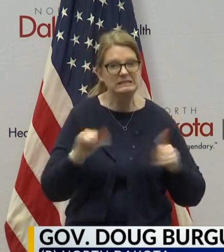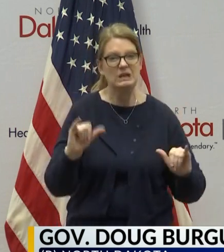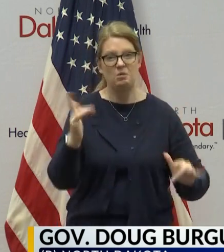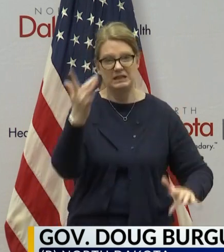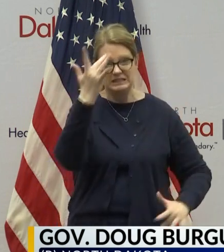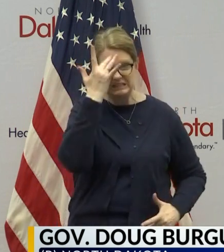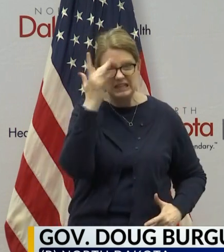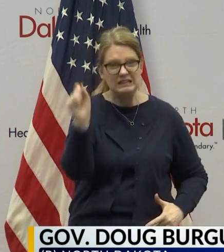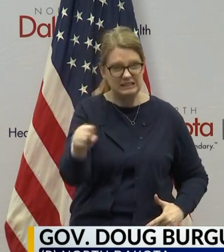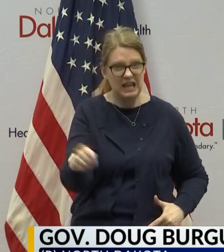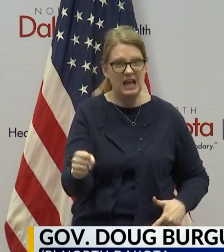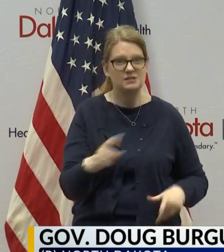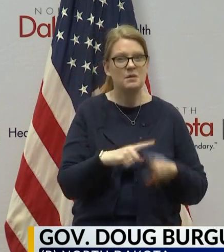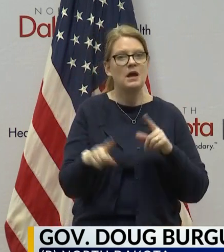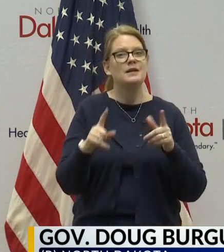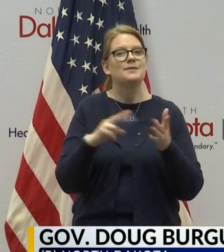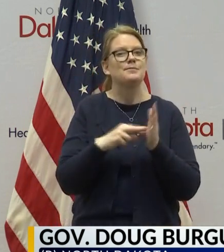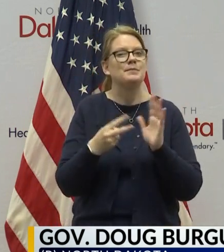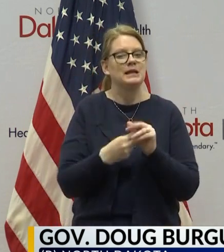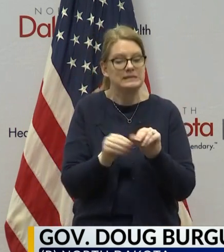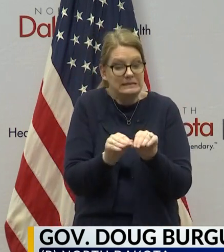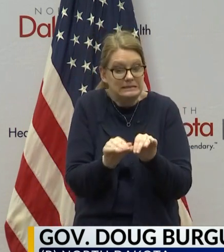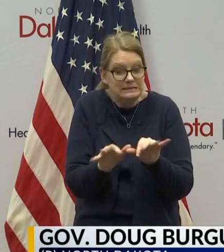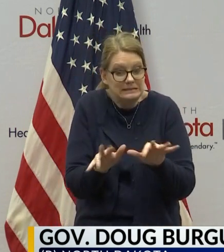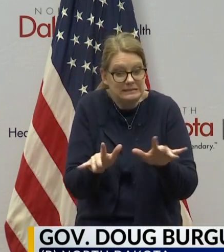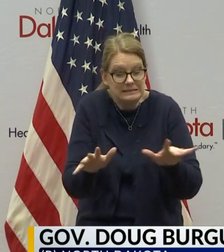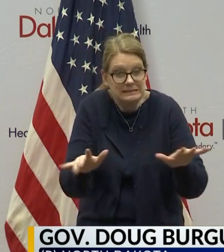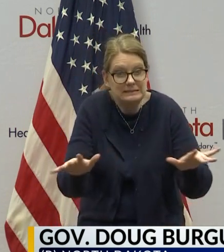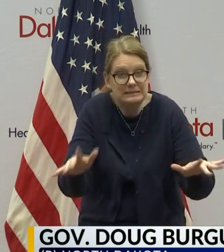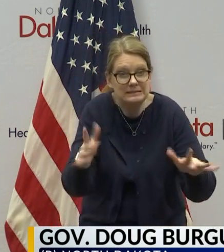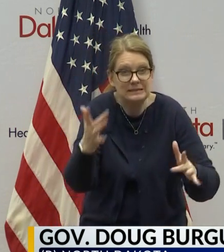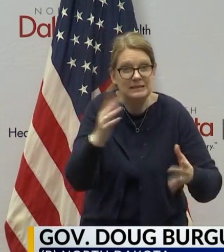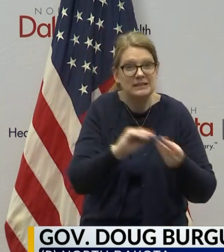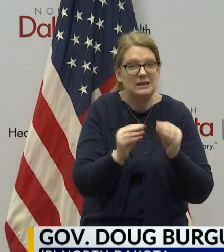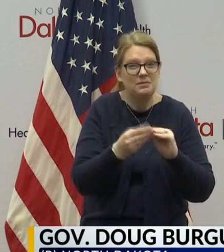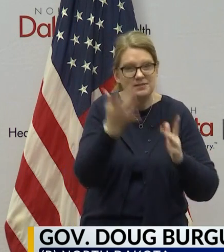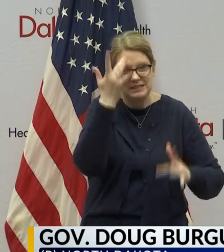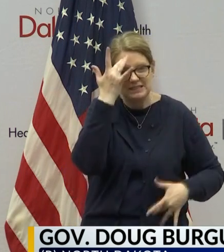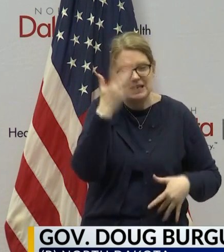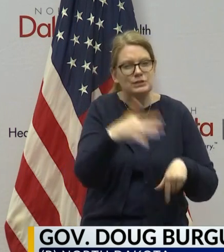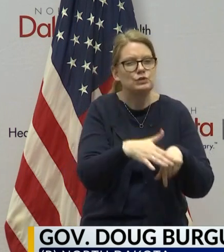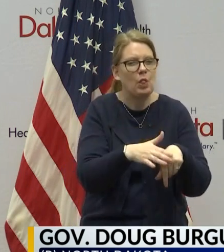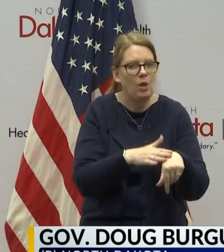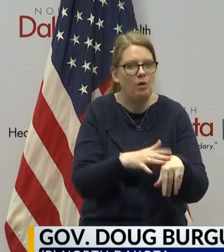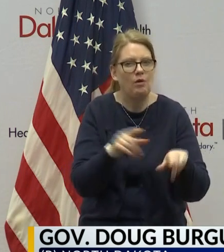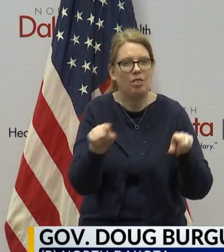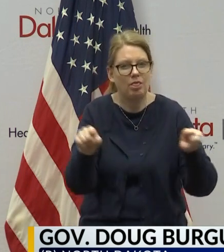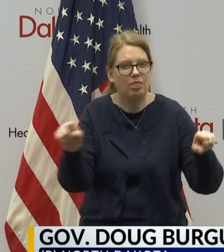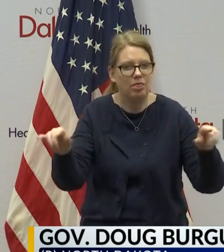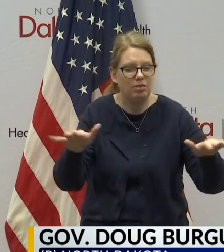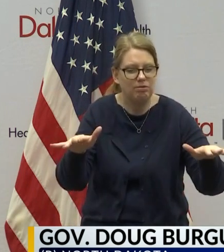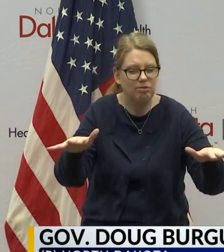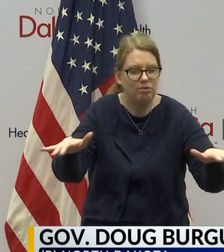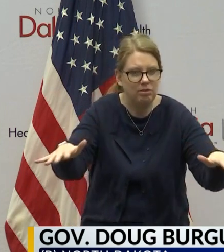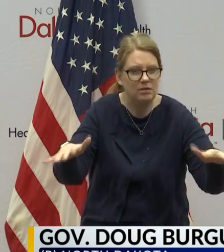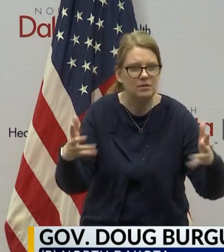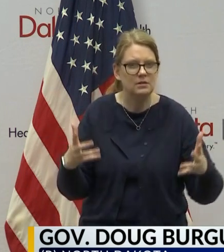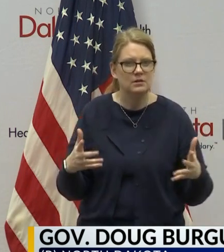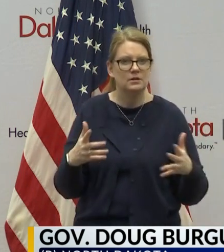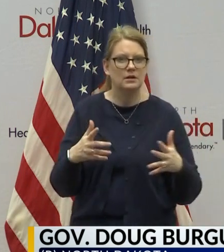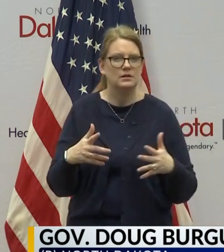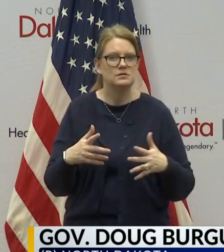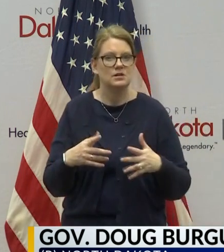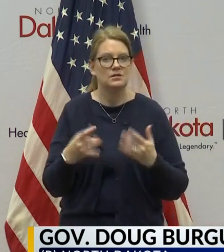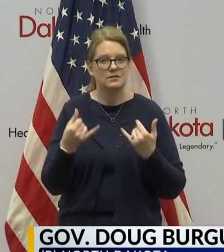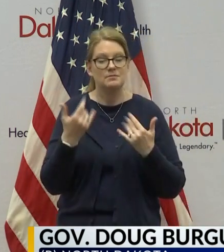slow the spread of the virus, that means that, again, our curve is flatter, but it may mean that some of the restrictions that we have may also have